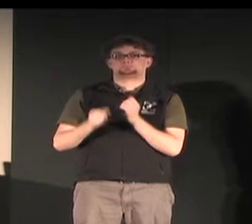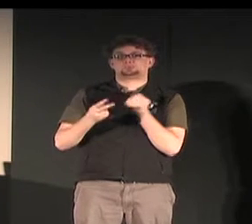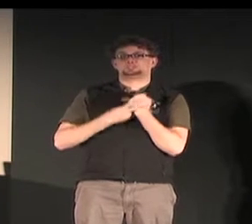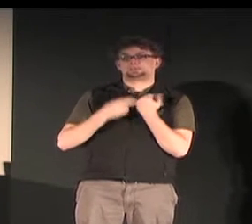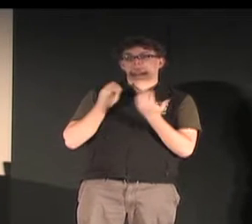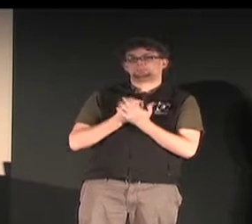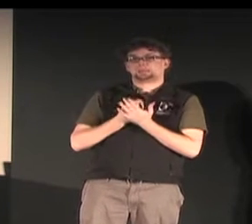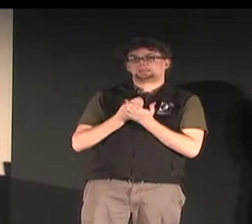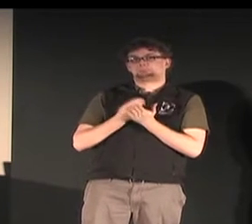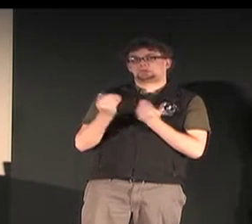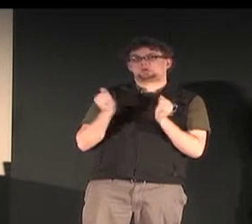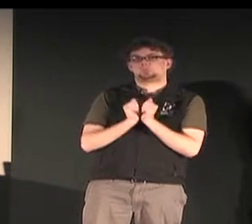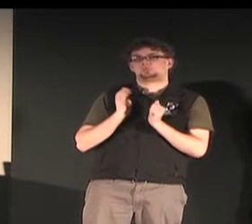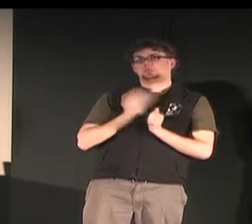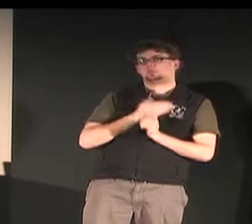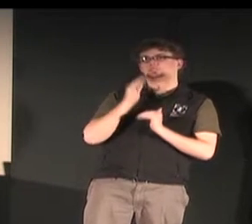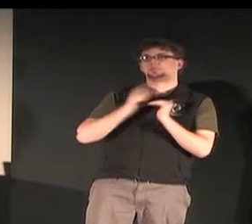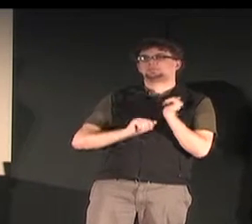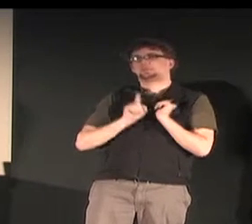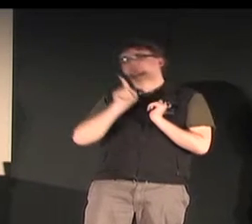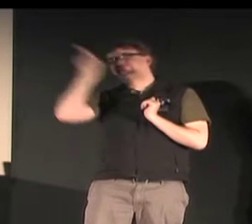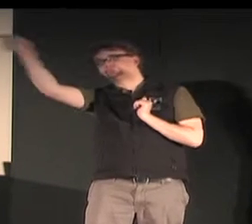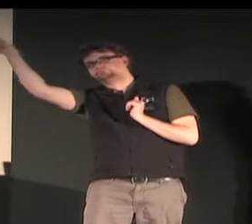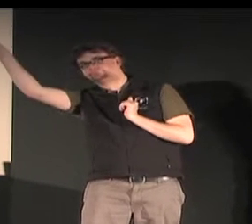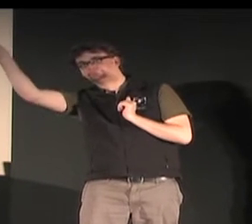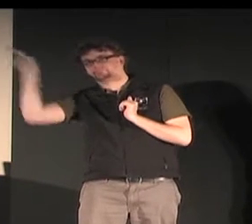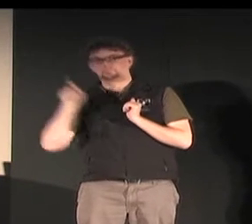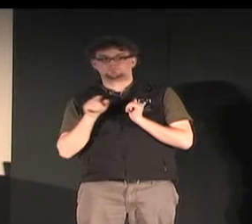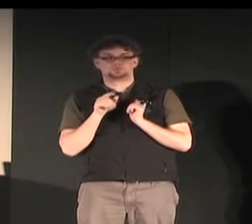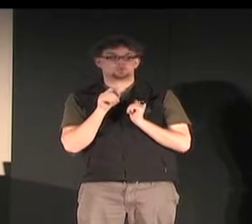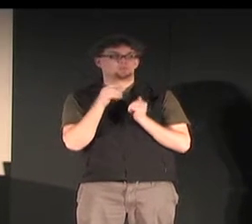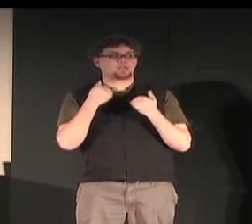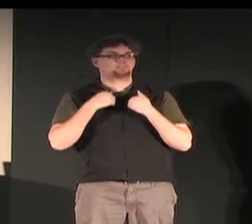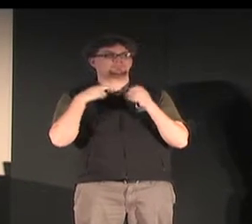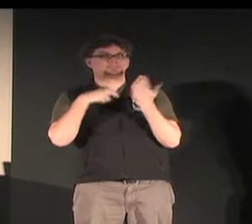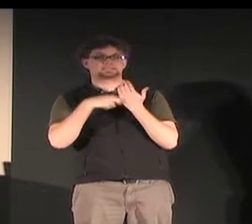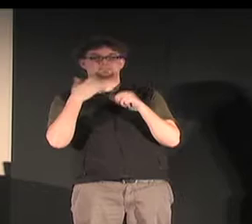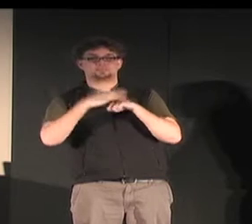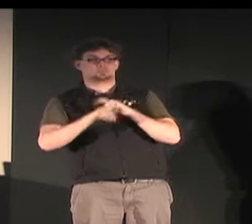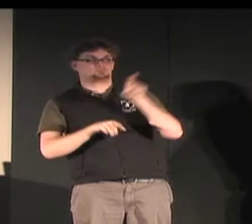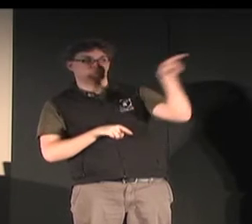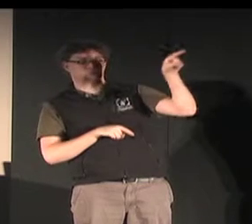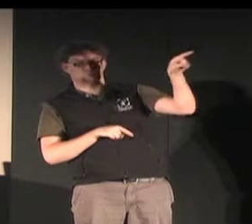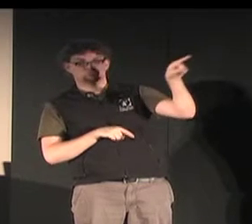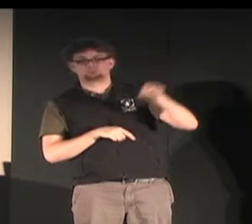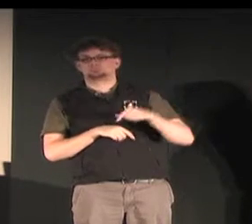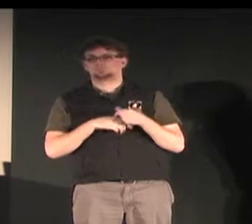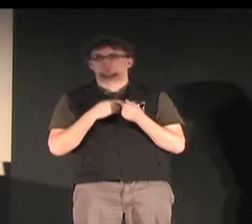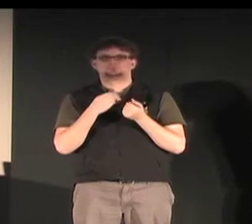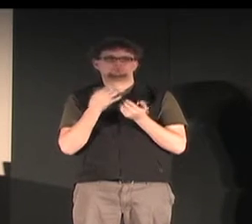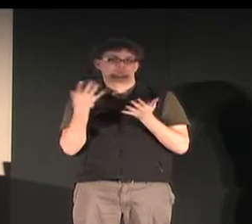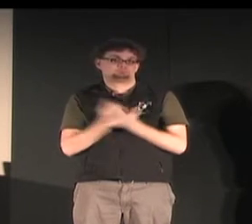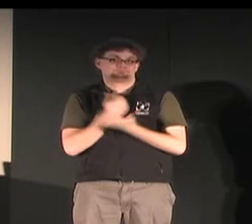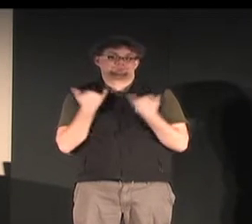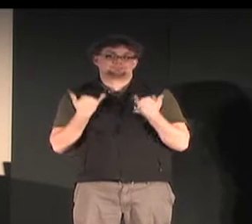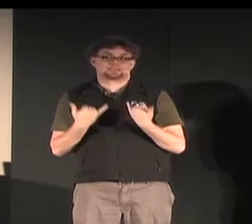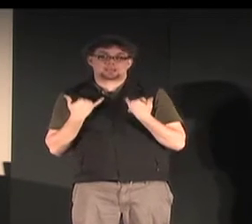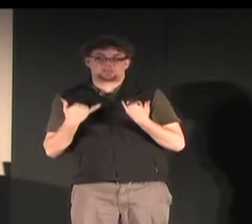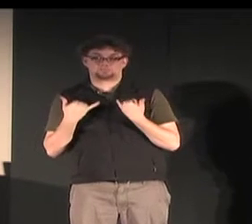also save some money by doing it that way. Tickets will be available at the door for a higher cost. But tickets are available out the table in the